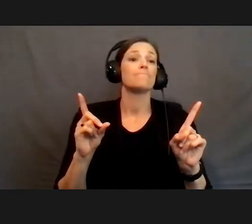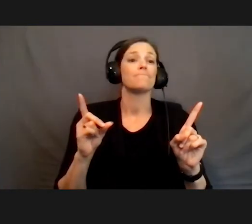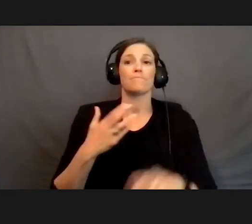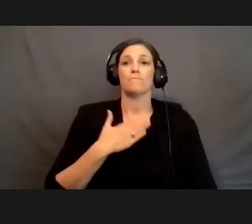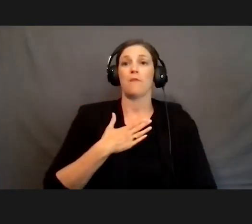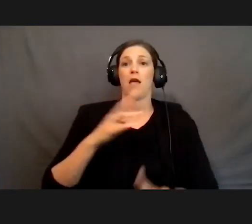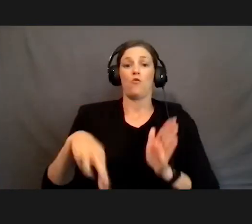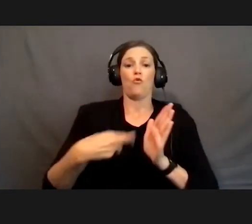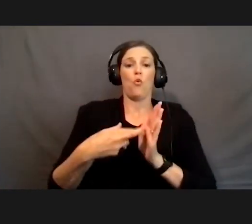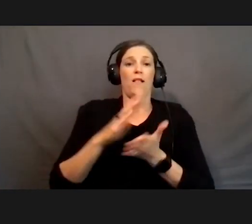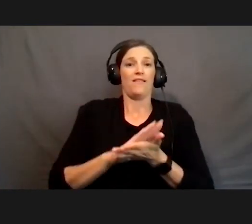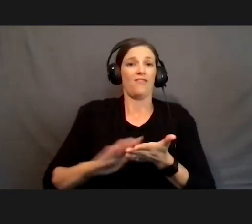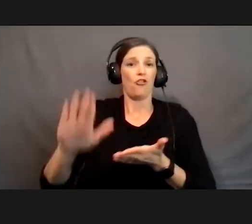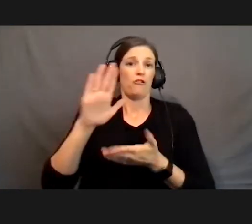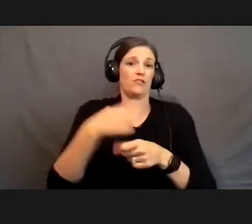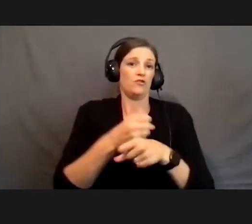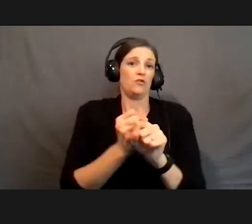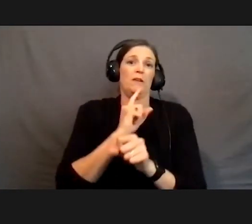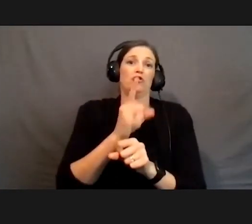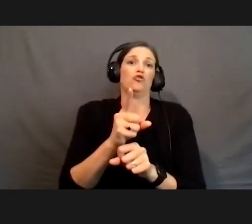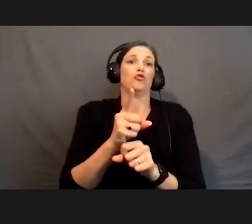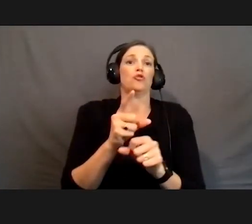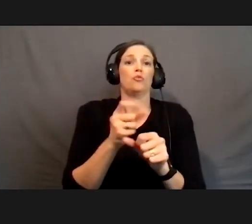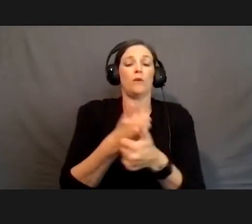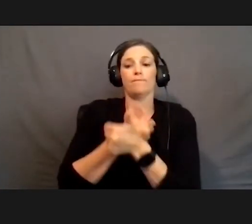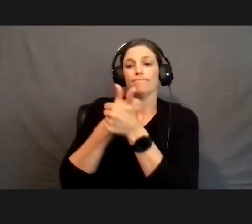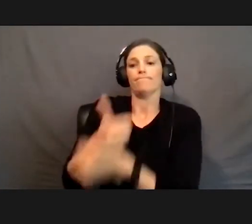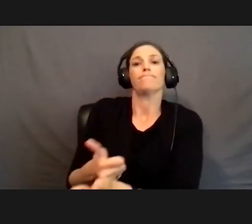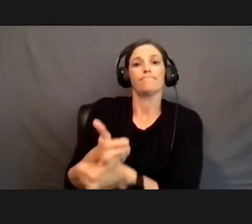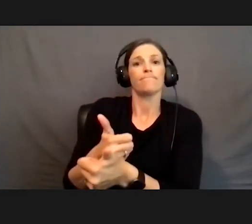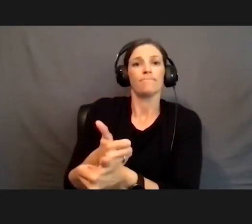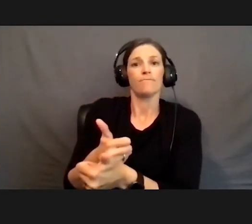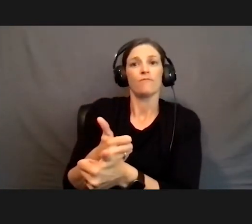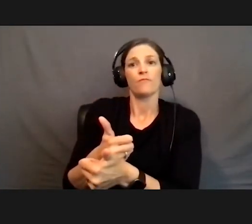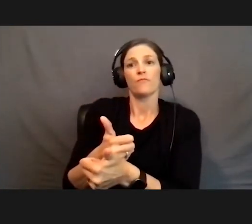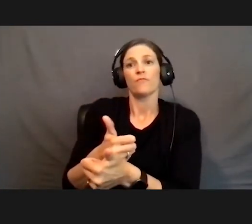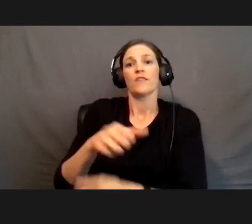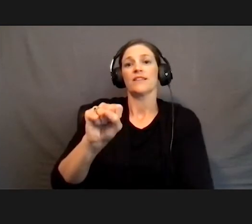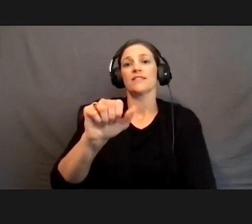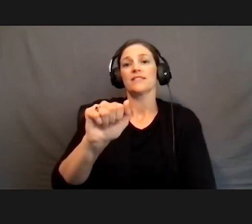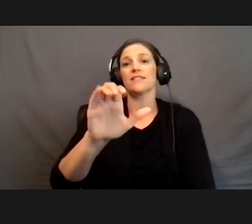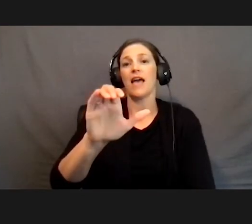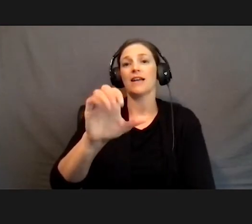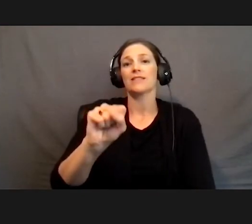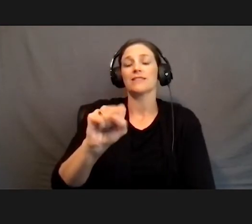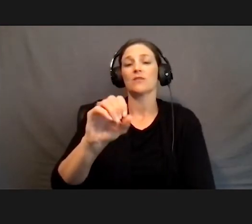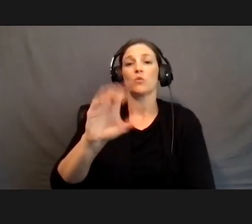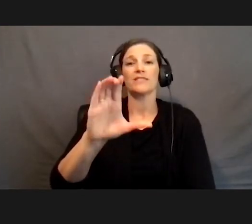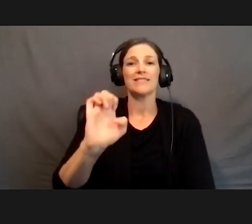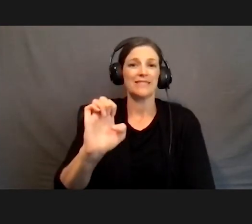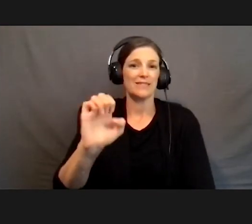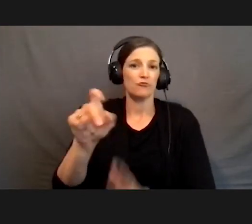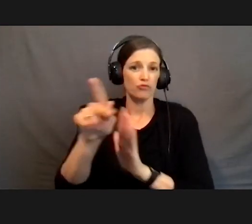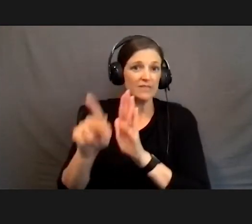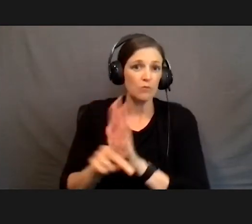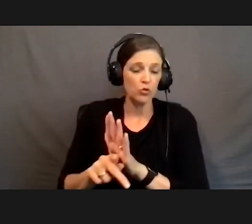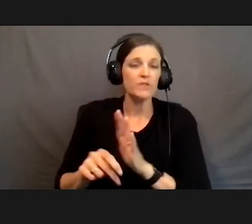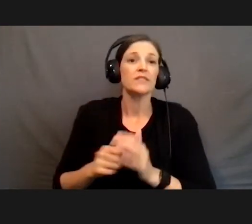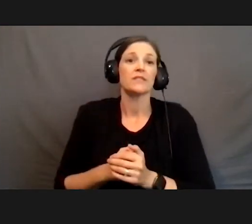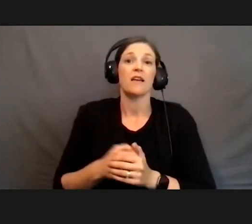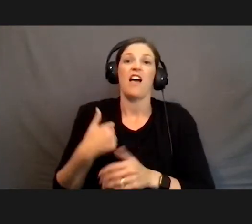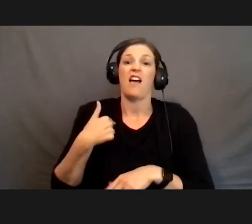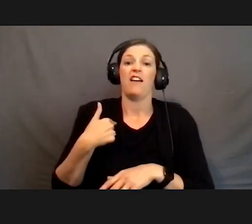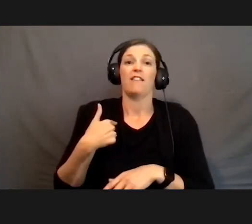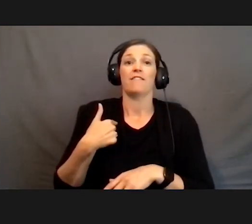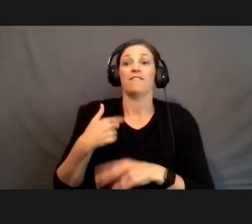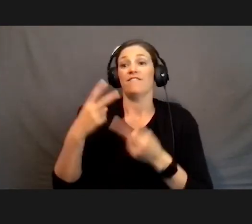role at the college is to make sure that we stay in compliance with SACS COC principles. And I've been on a